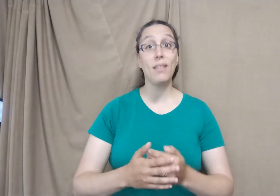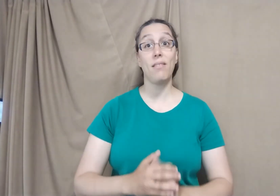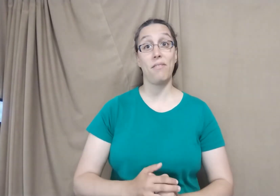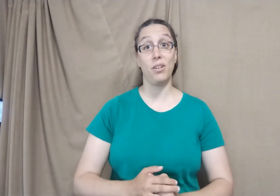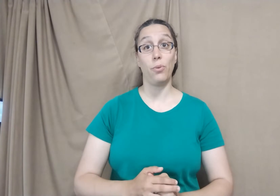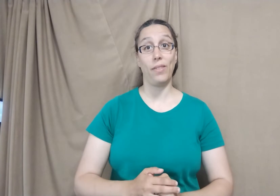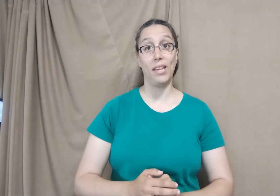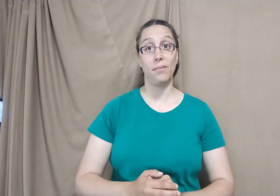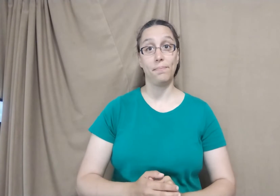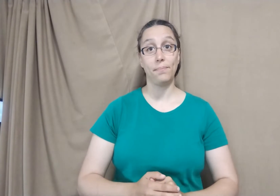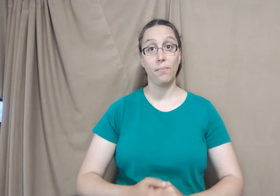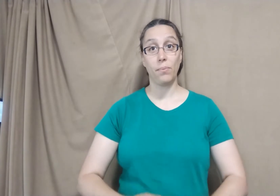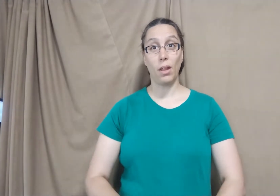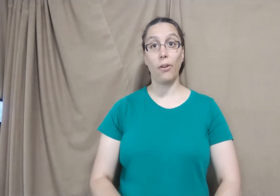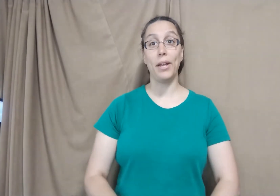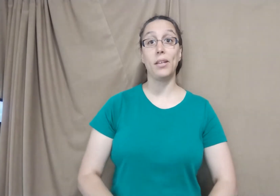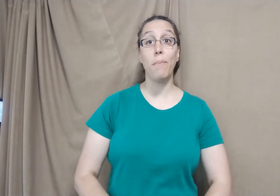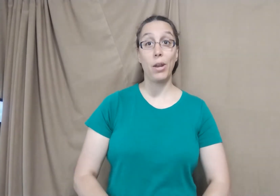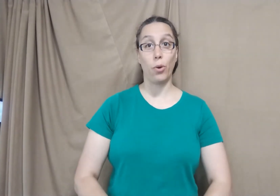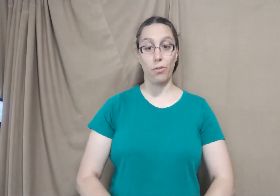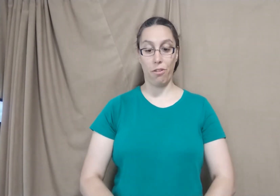consistent with it. All right, command words.